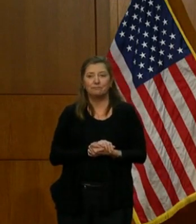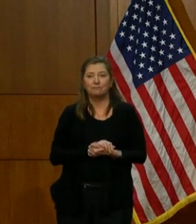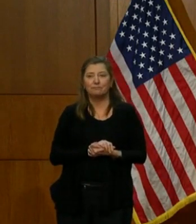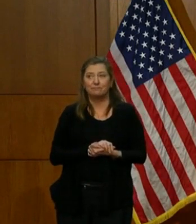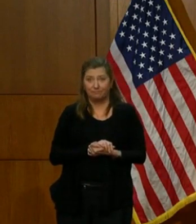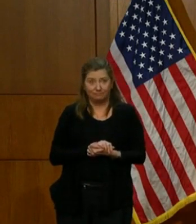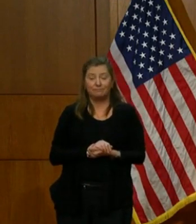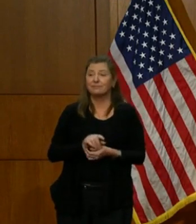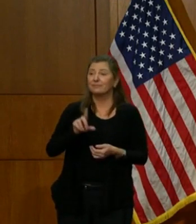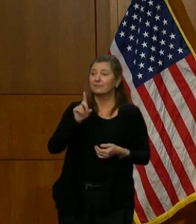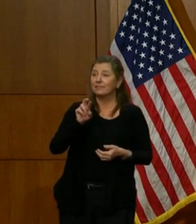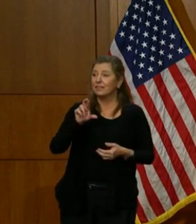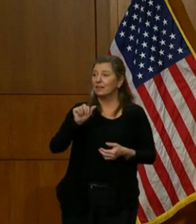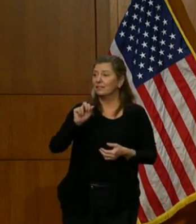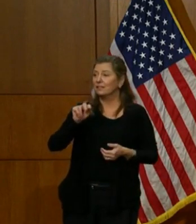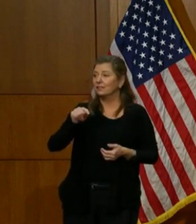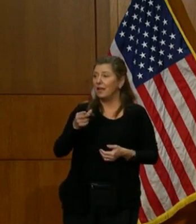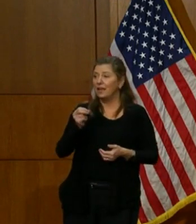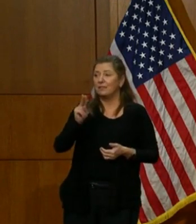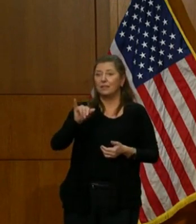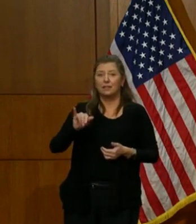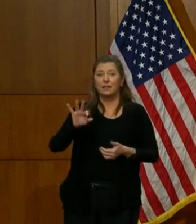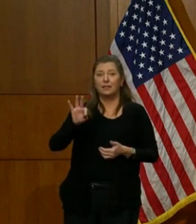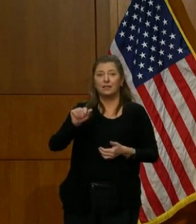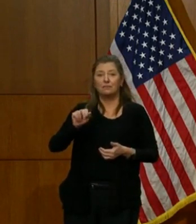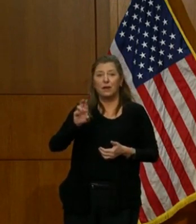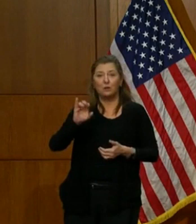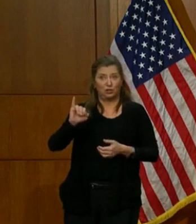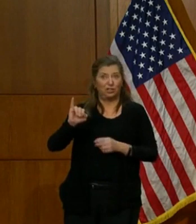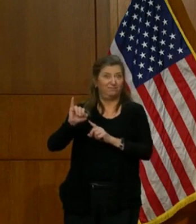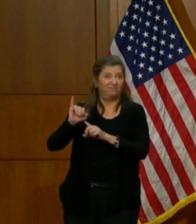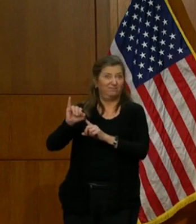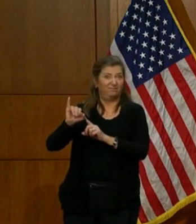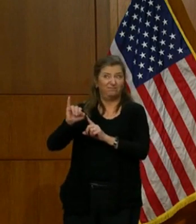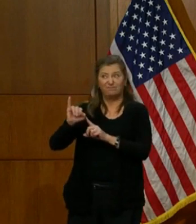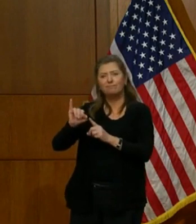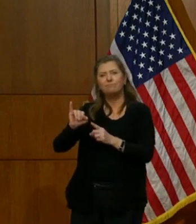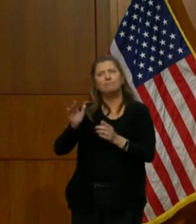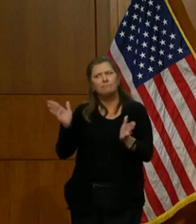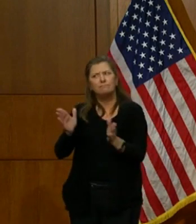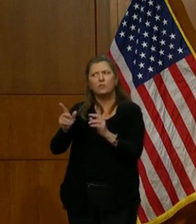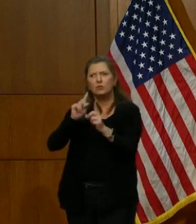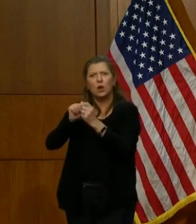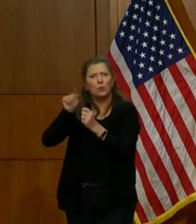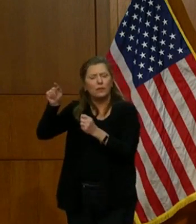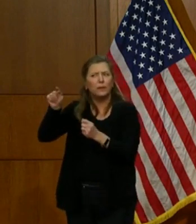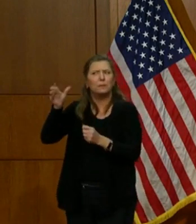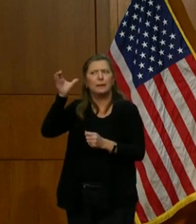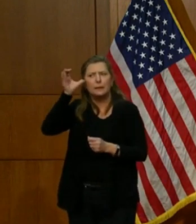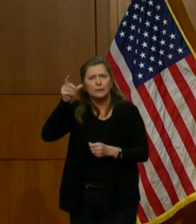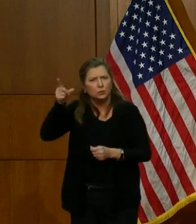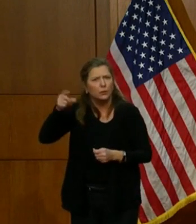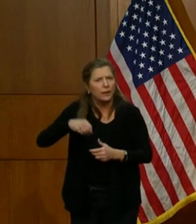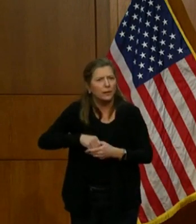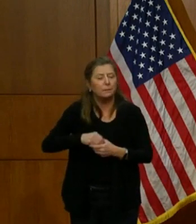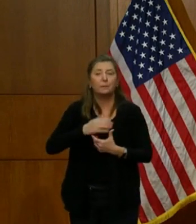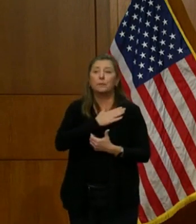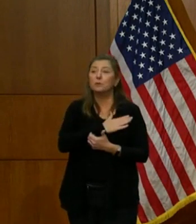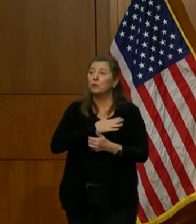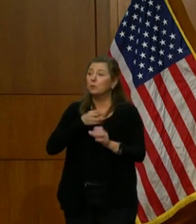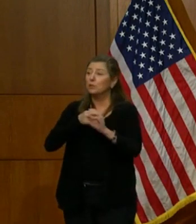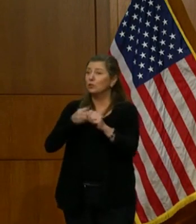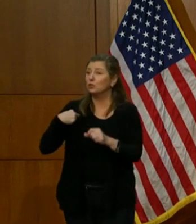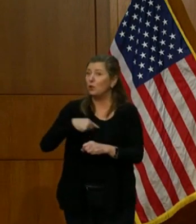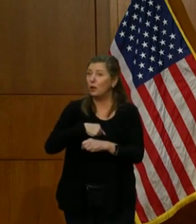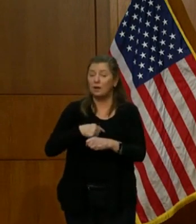That's Dr. Anthony Fauci. I want you to talk to him, and I want you to listen to him. So please join us